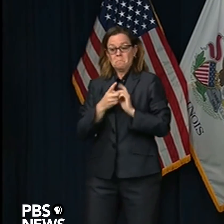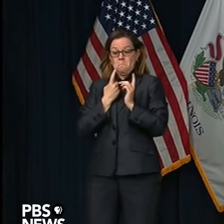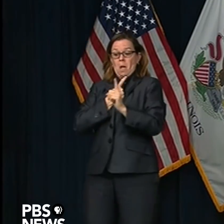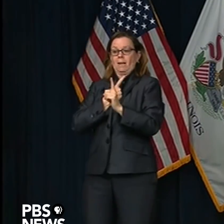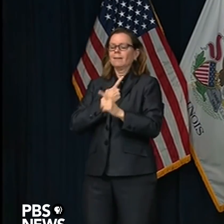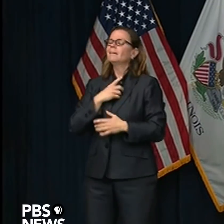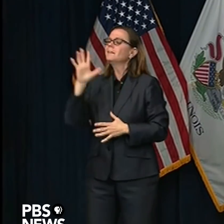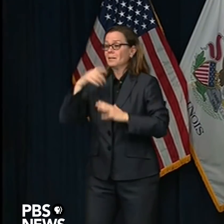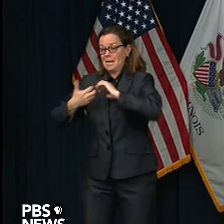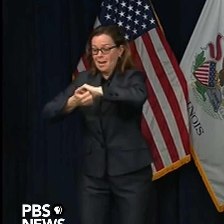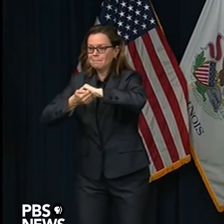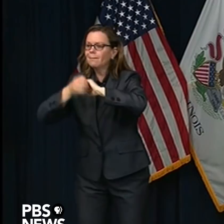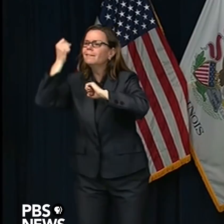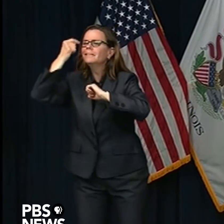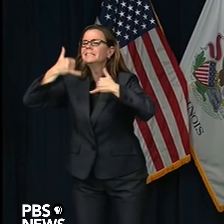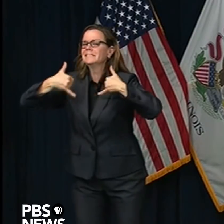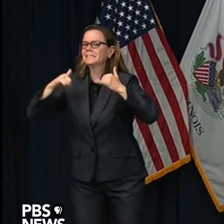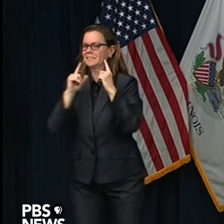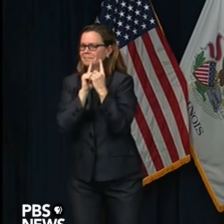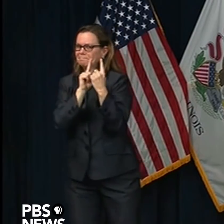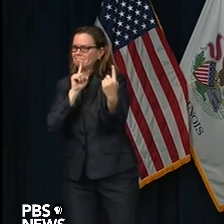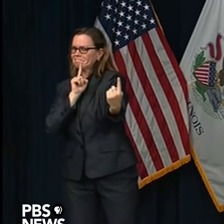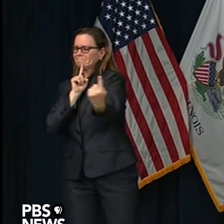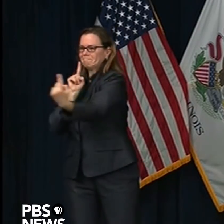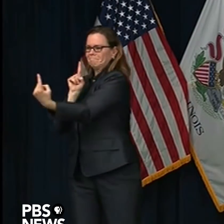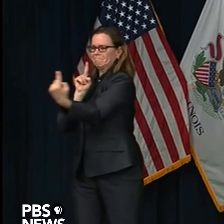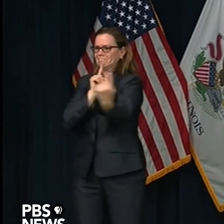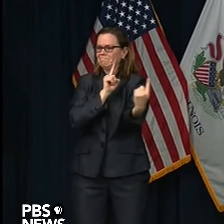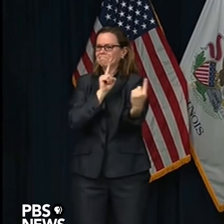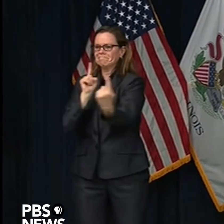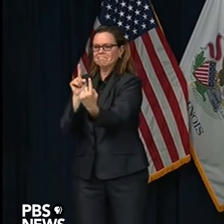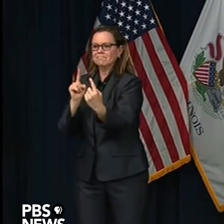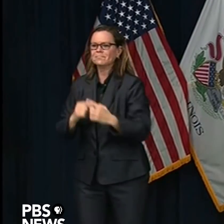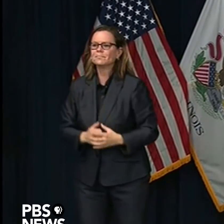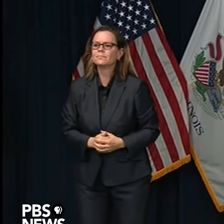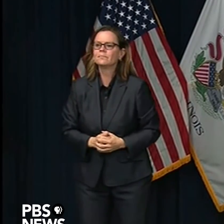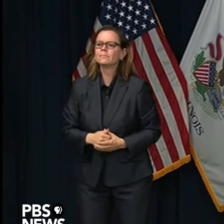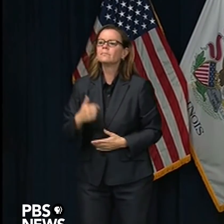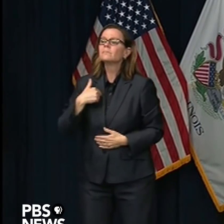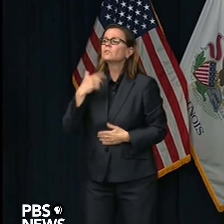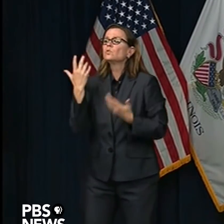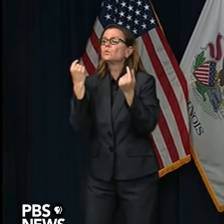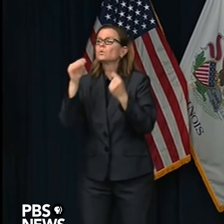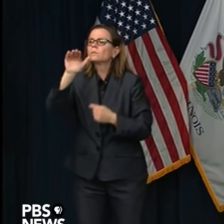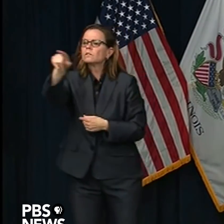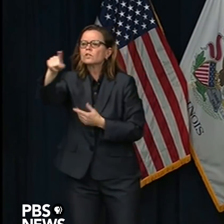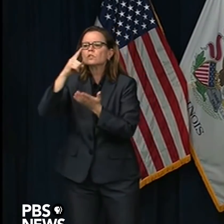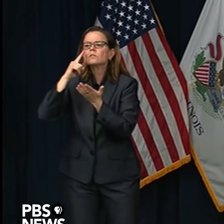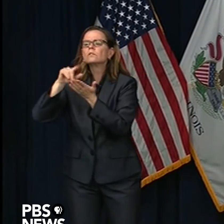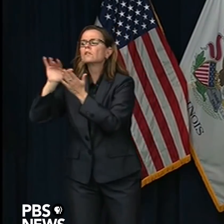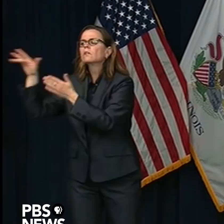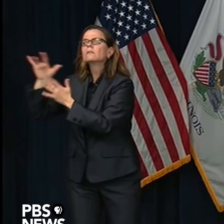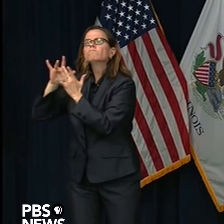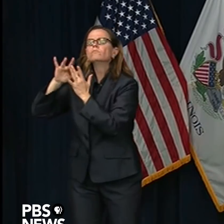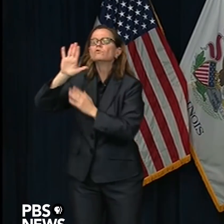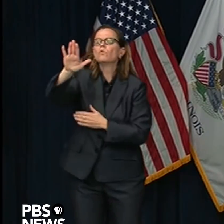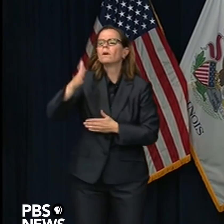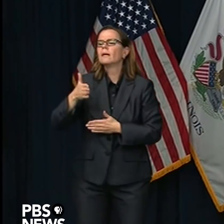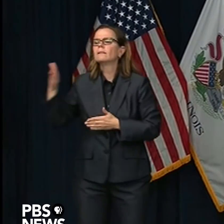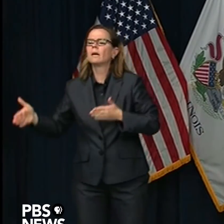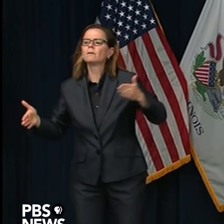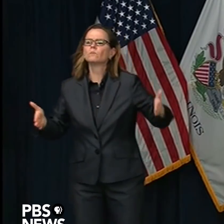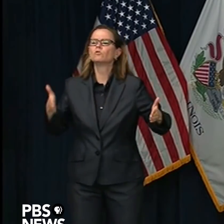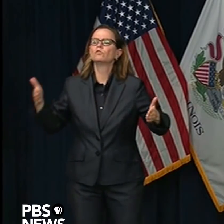want to encourage you to check on your neighbors and your elderly friends, of course, by phone. While we need people to stay at home,